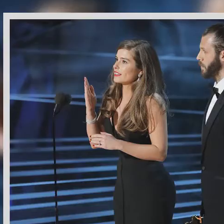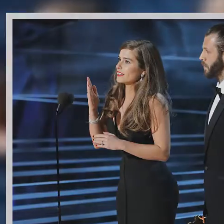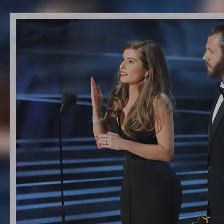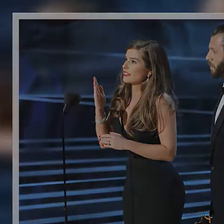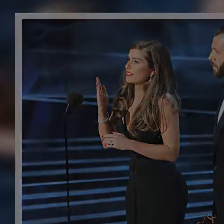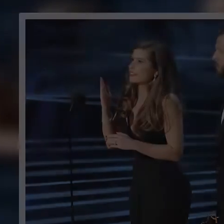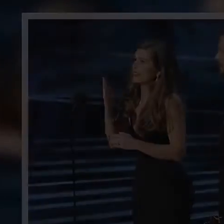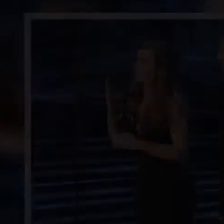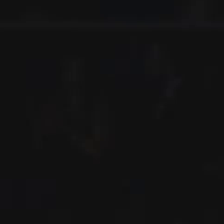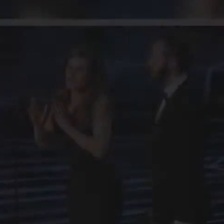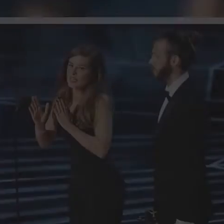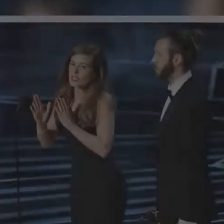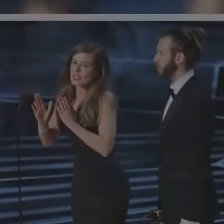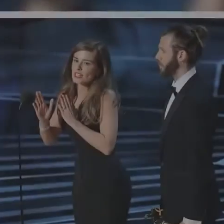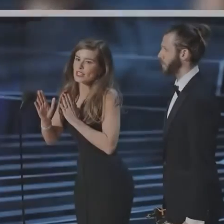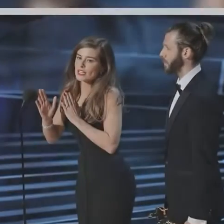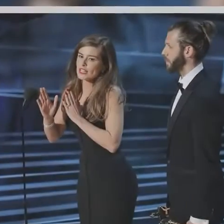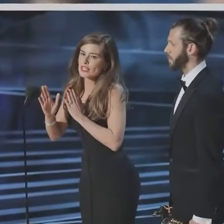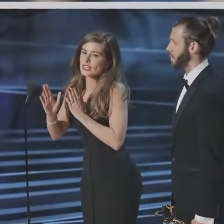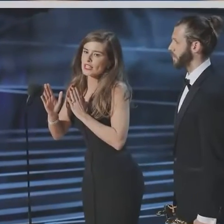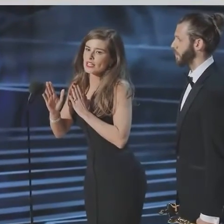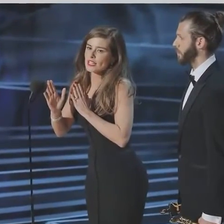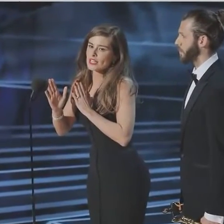entirely through sign language.